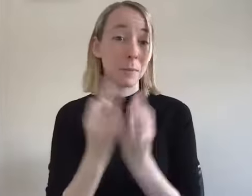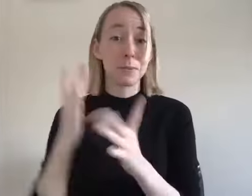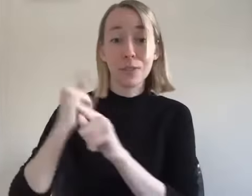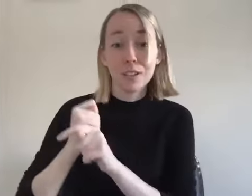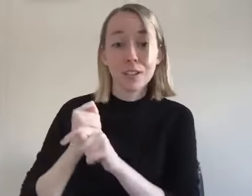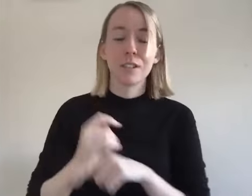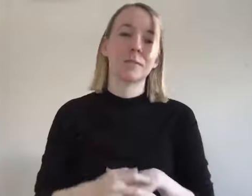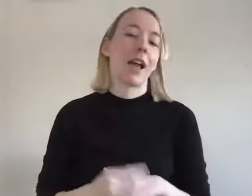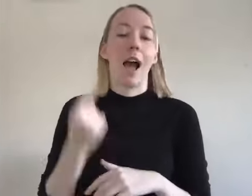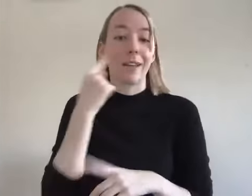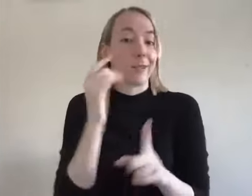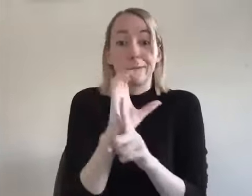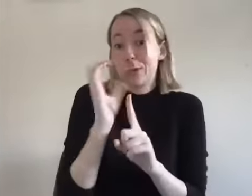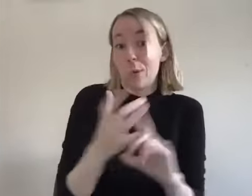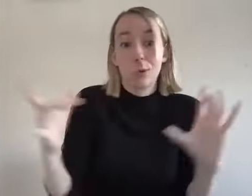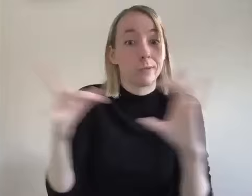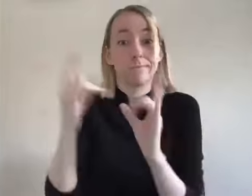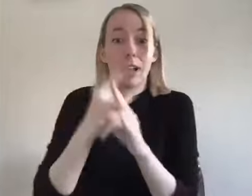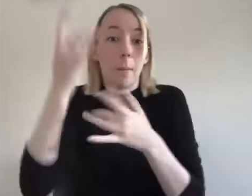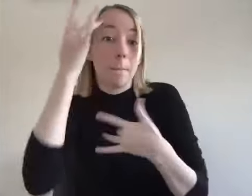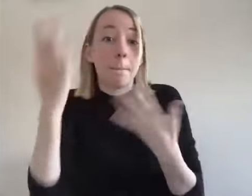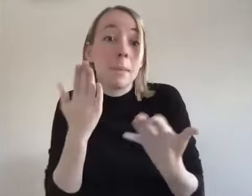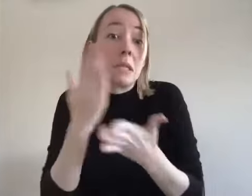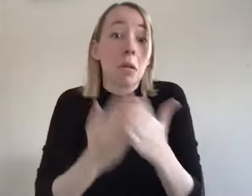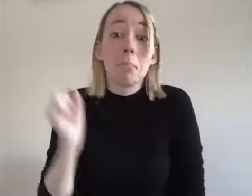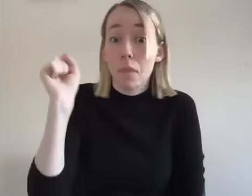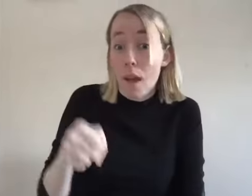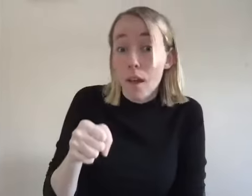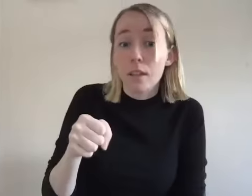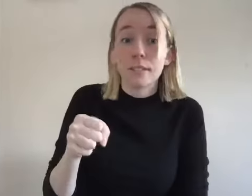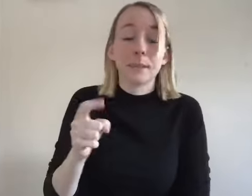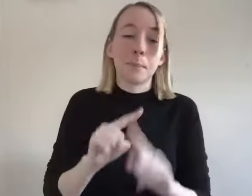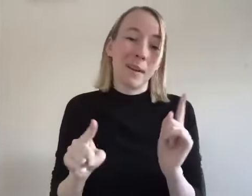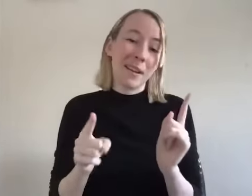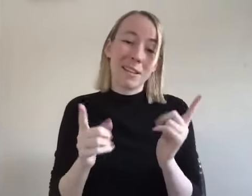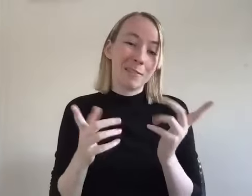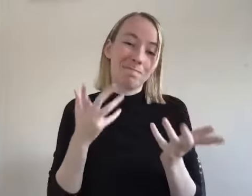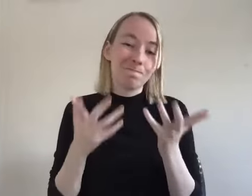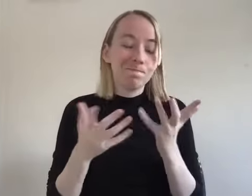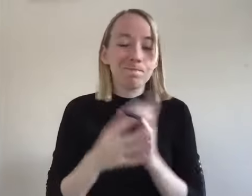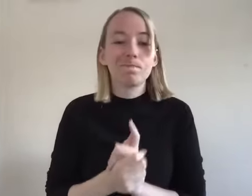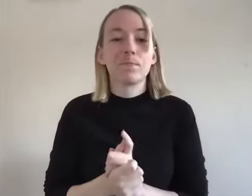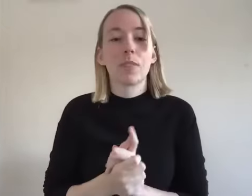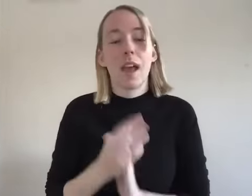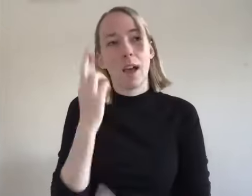my family's tradition and i thought it was cultural and maybe some of it is but i've basically um